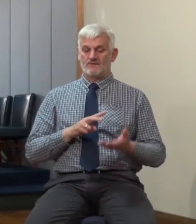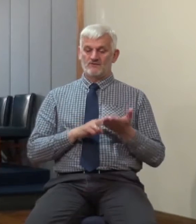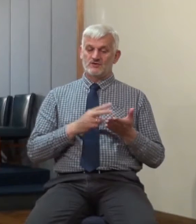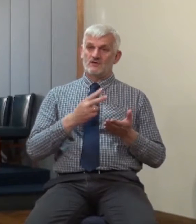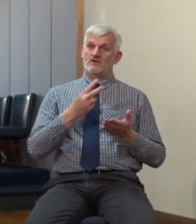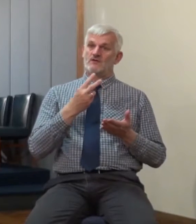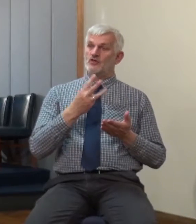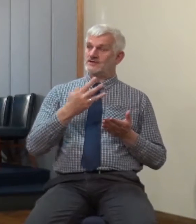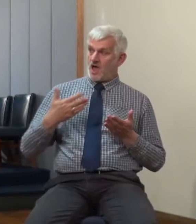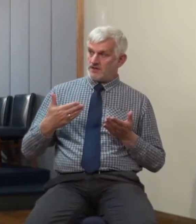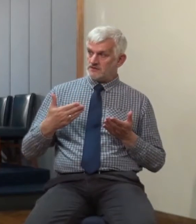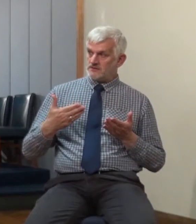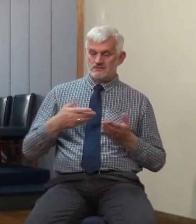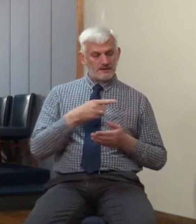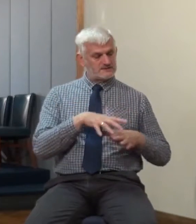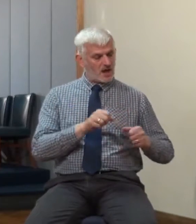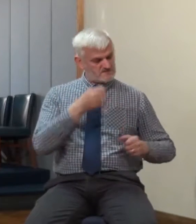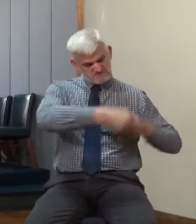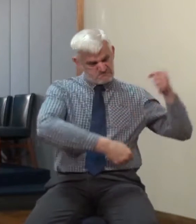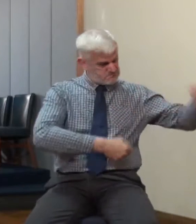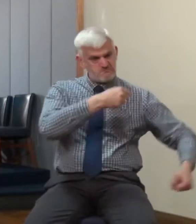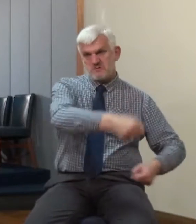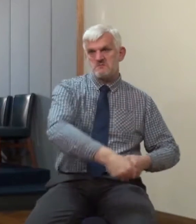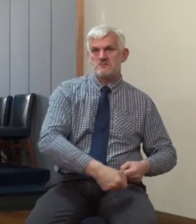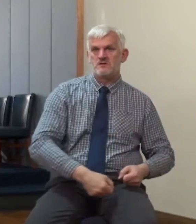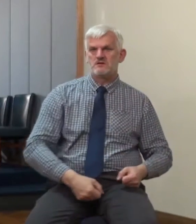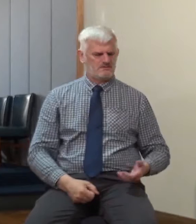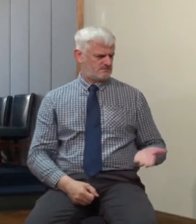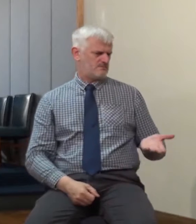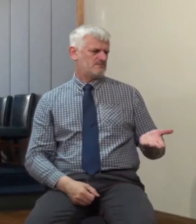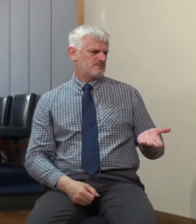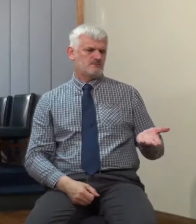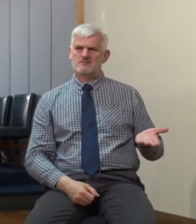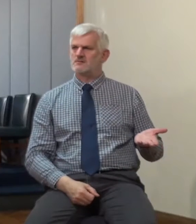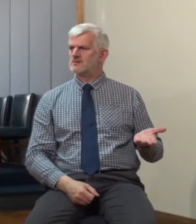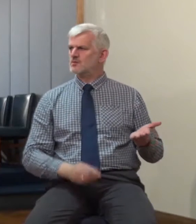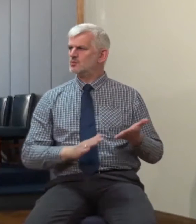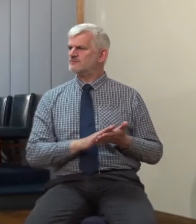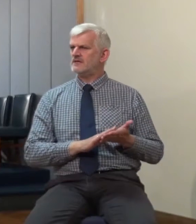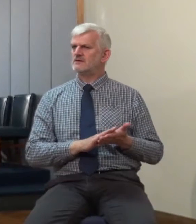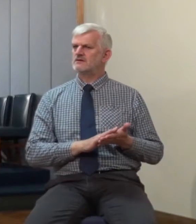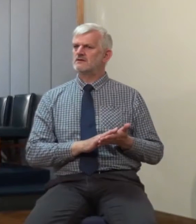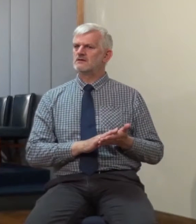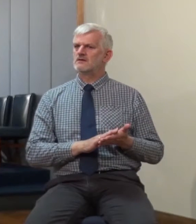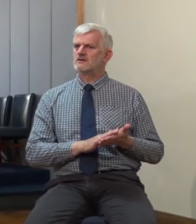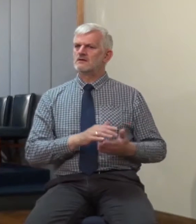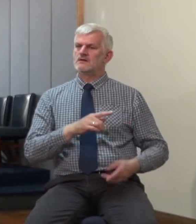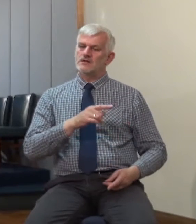his fellow servants and that means that he treats the people he's supposed to be providing